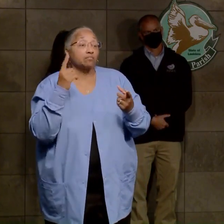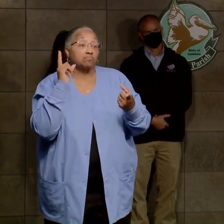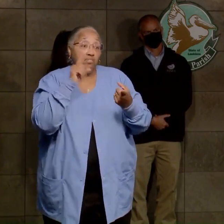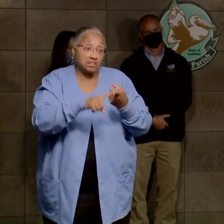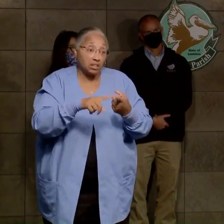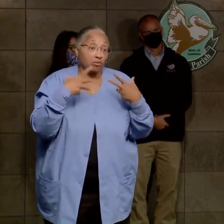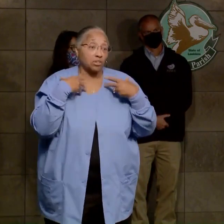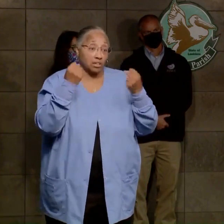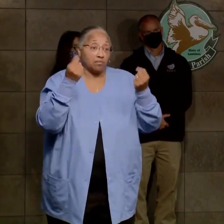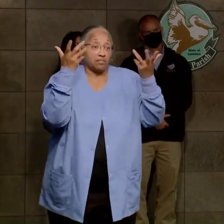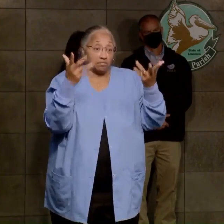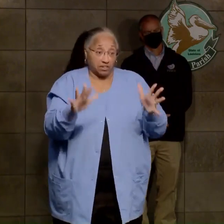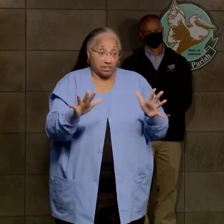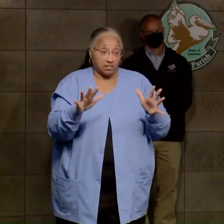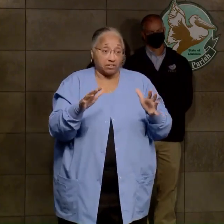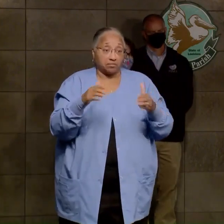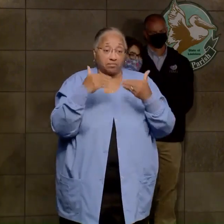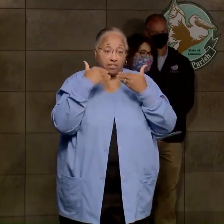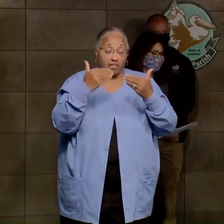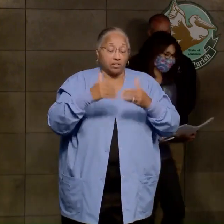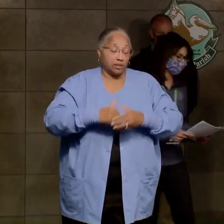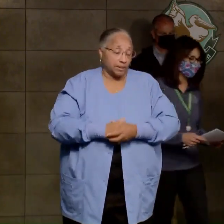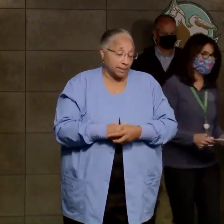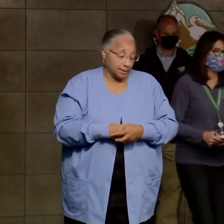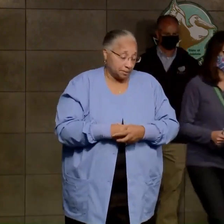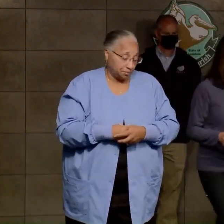And with that, Madam President. Thank you.